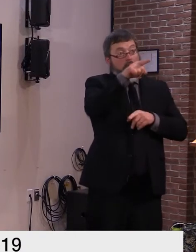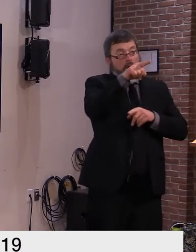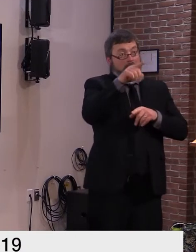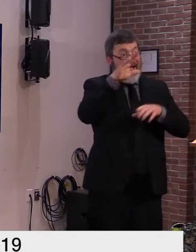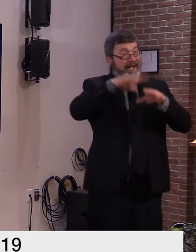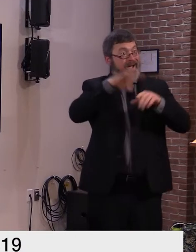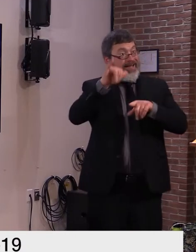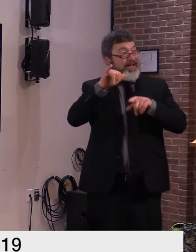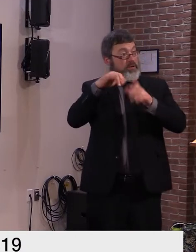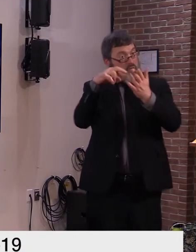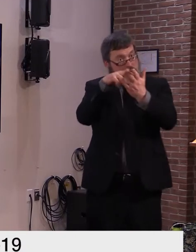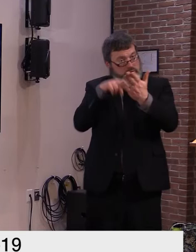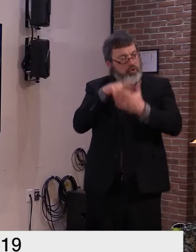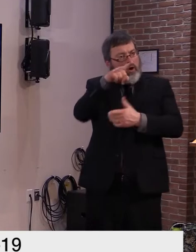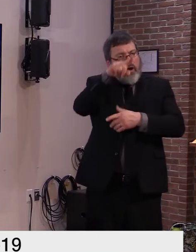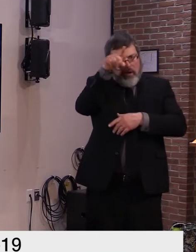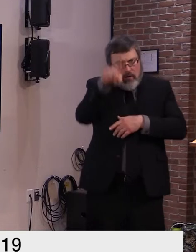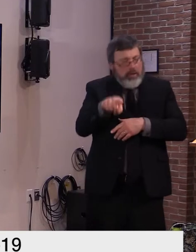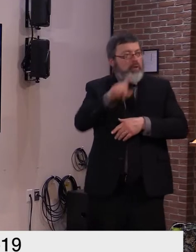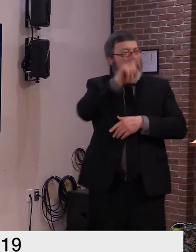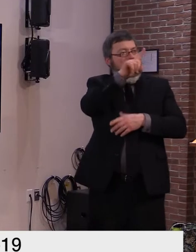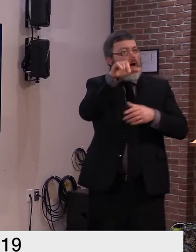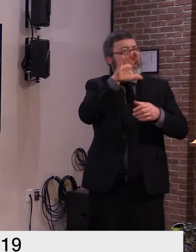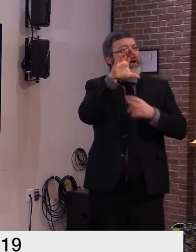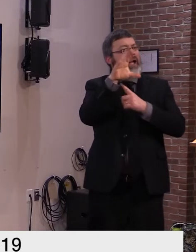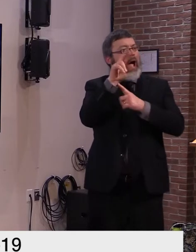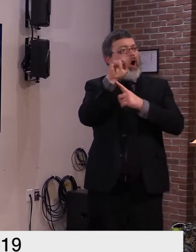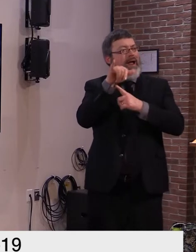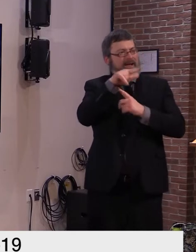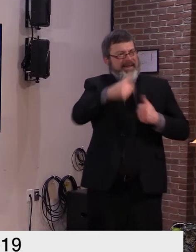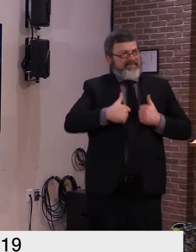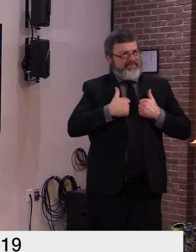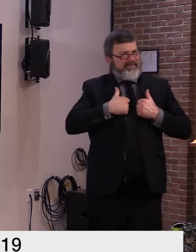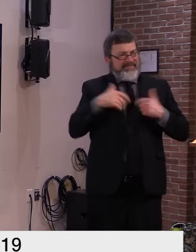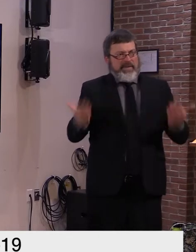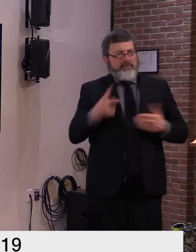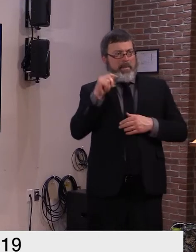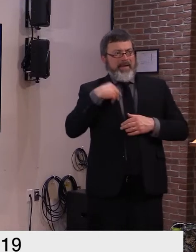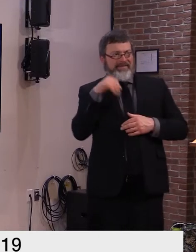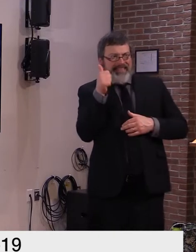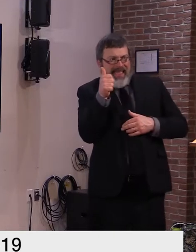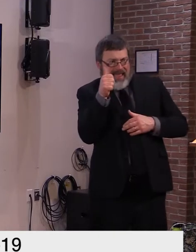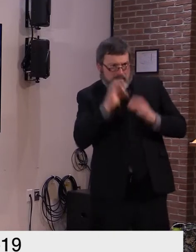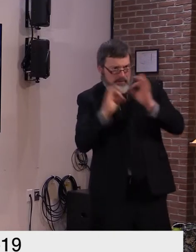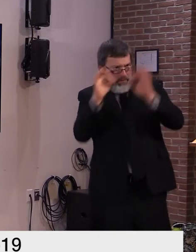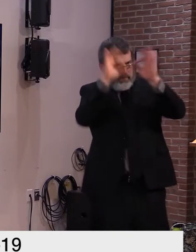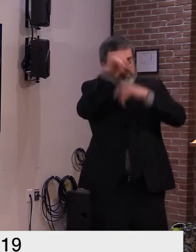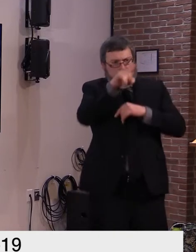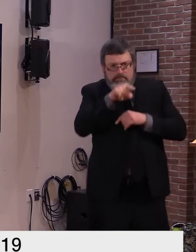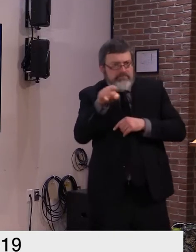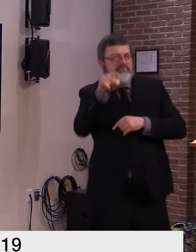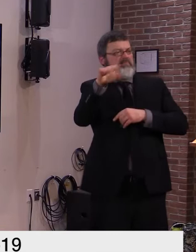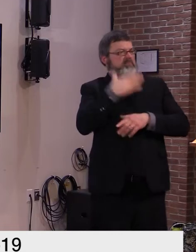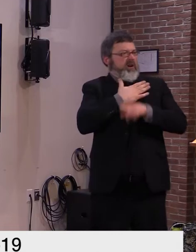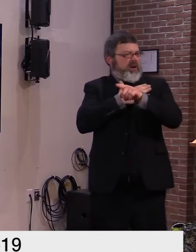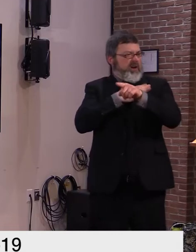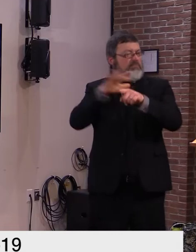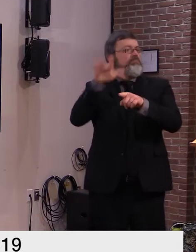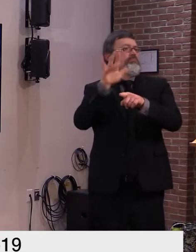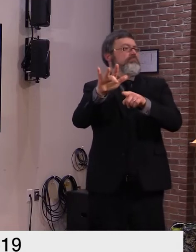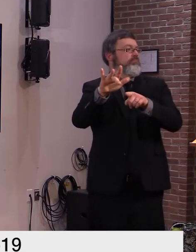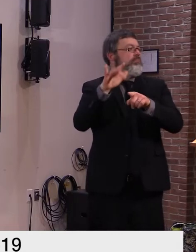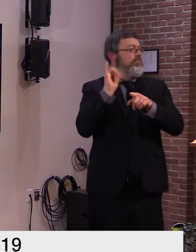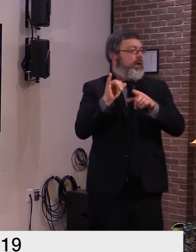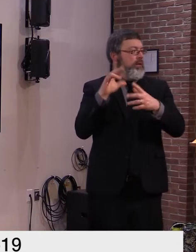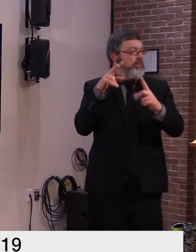vtalert.gov we know there's a lot of information we all need to know to keep our